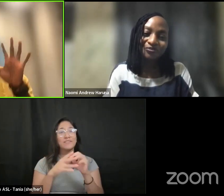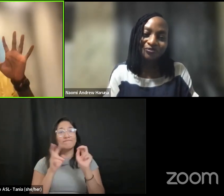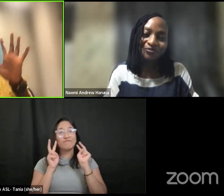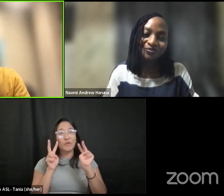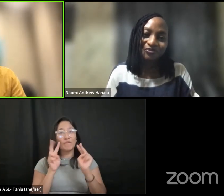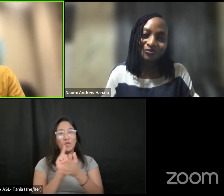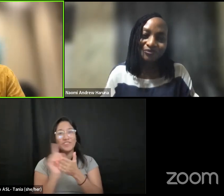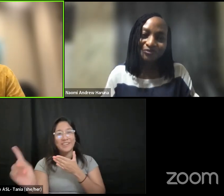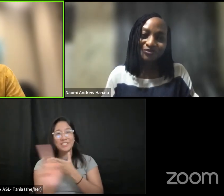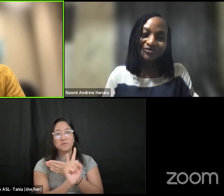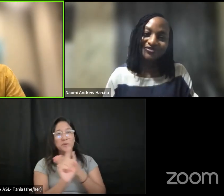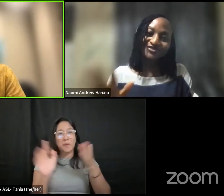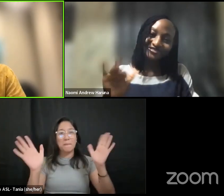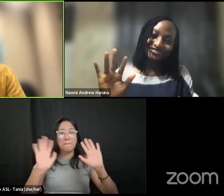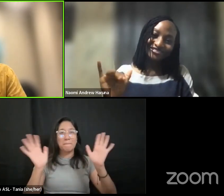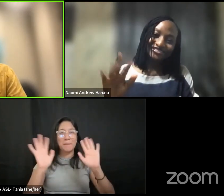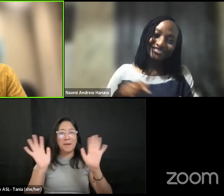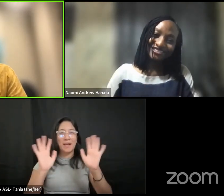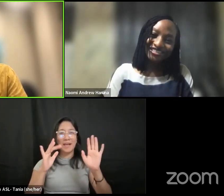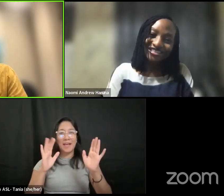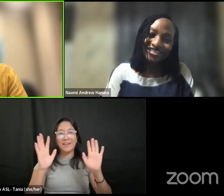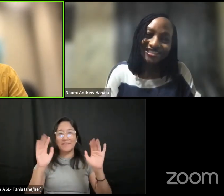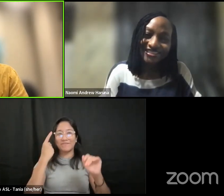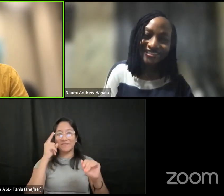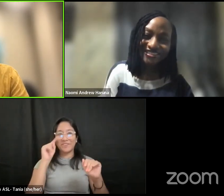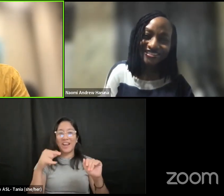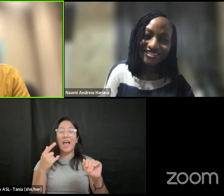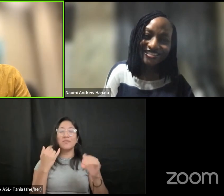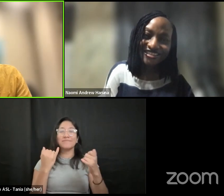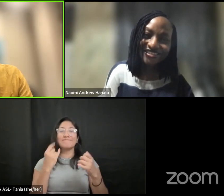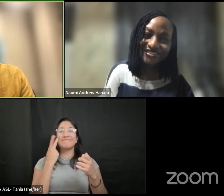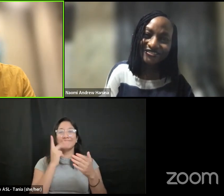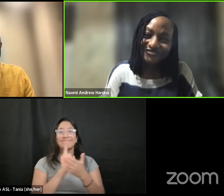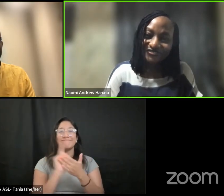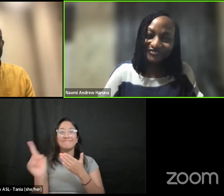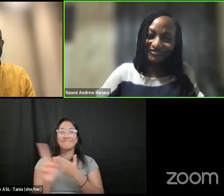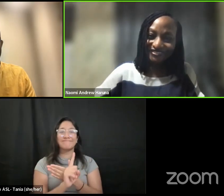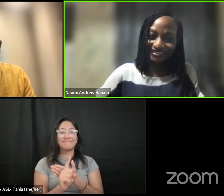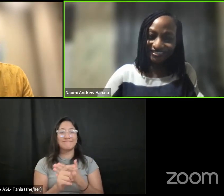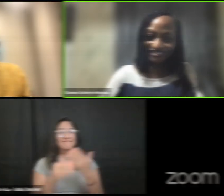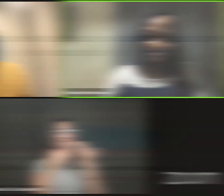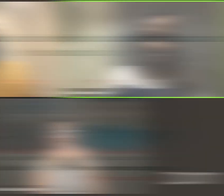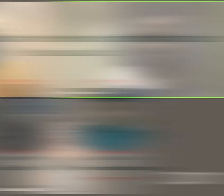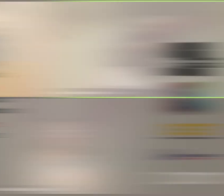bye from uh for now and i'll see you next week thank you